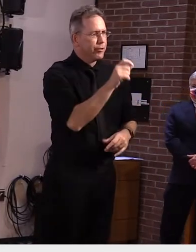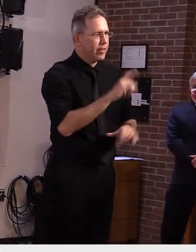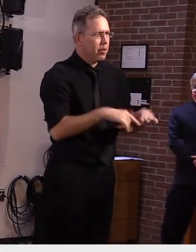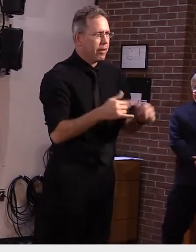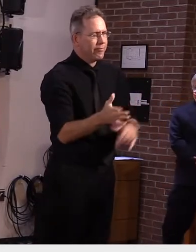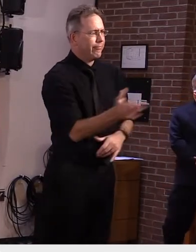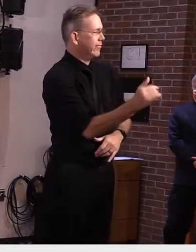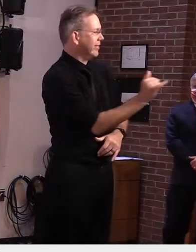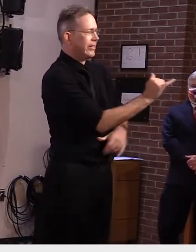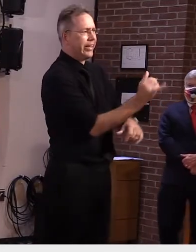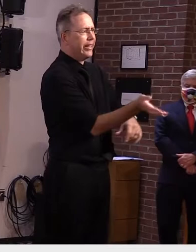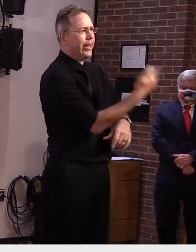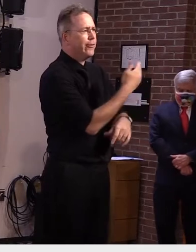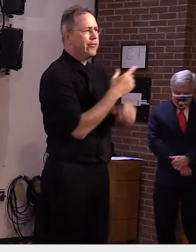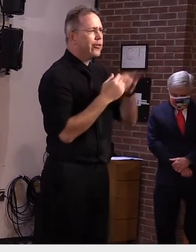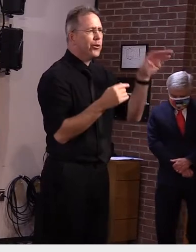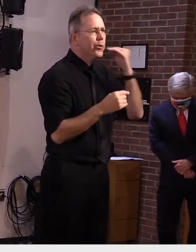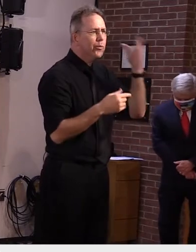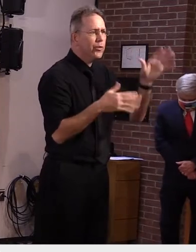that just don't play